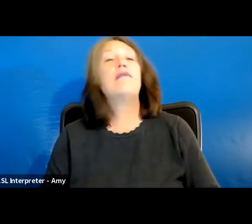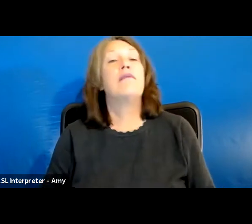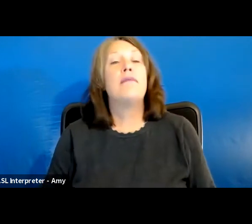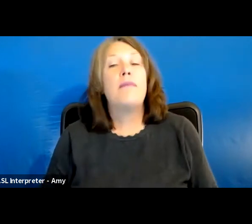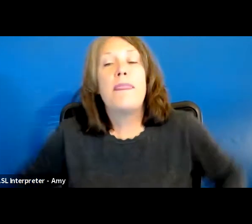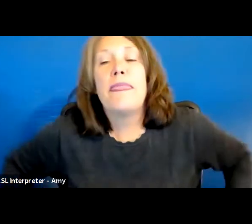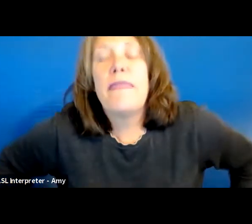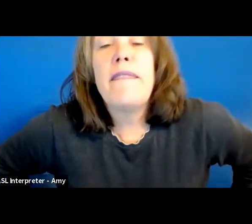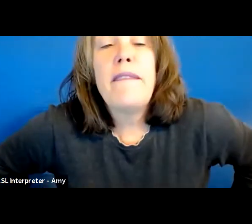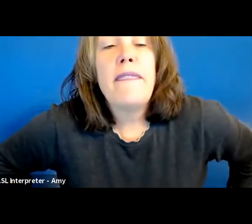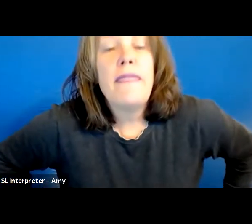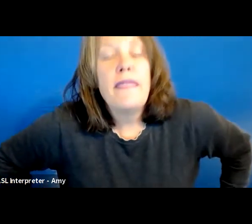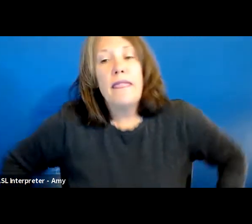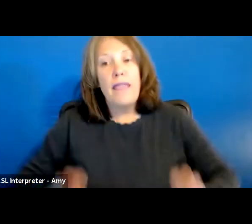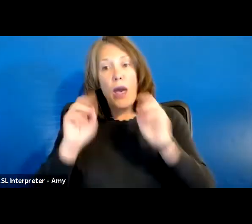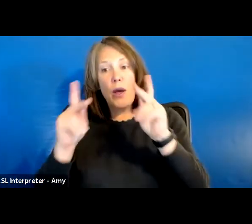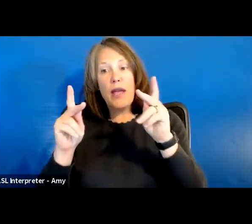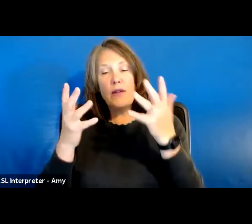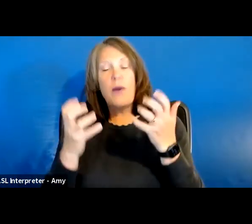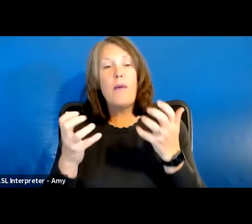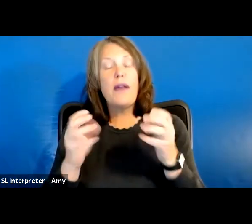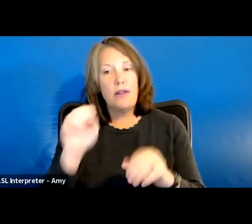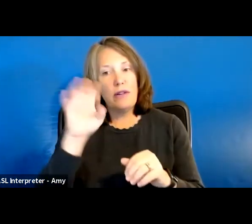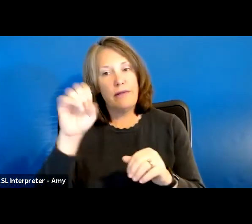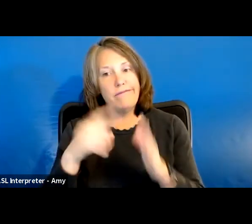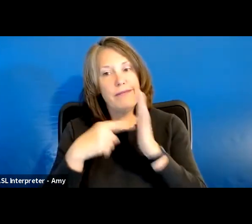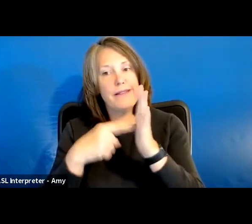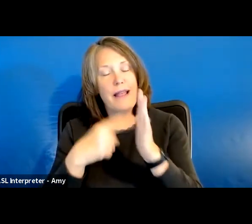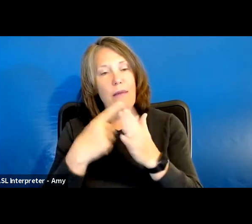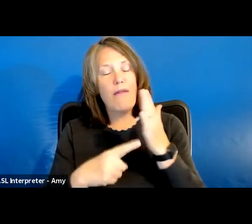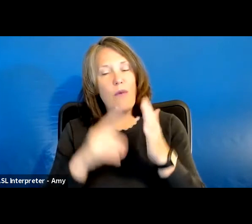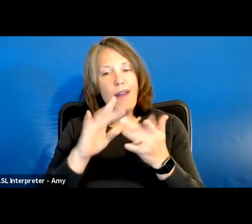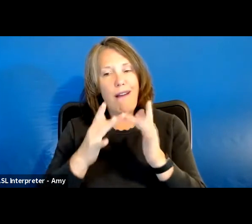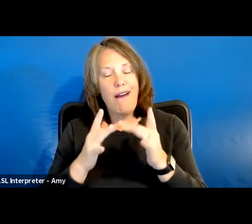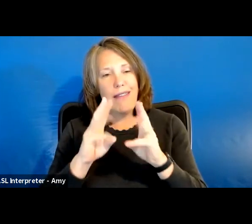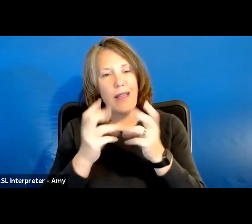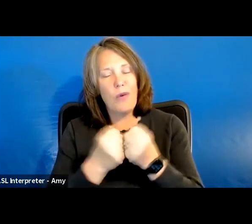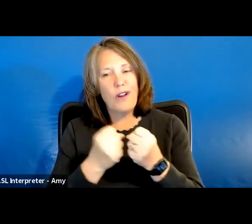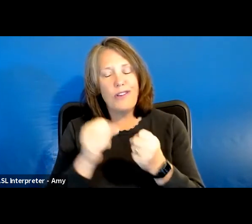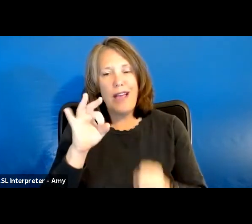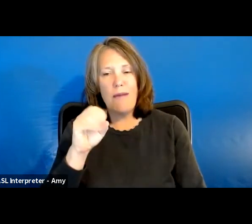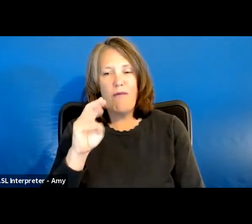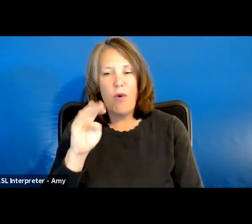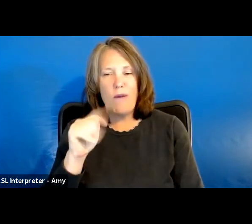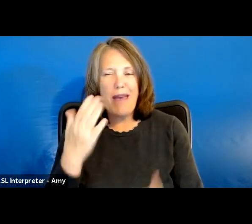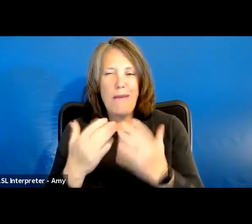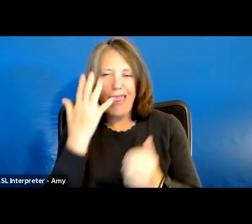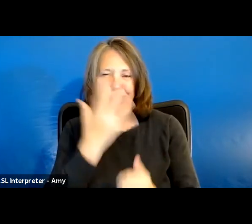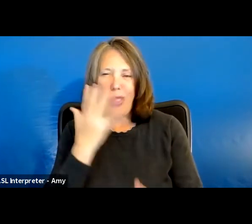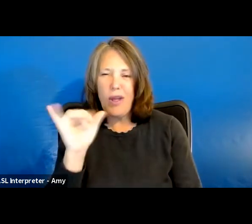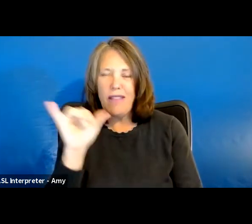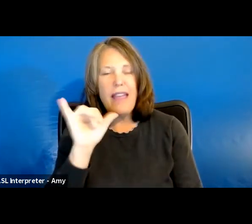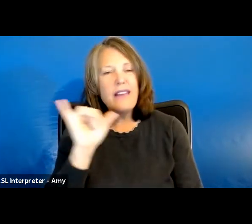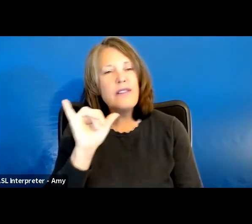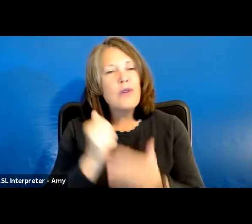Okay. So I wanted to give an example of just what an online workshop format might look like, just to help you guys,